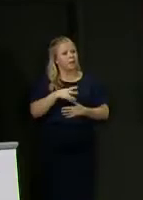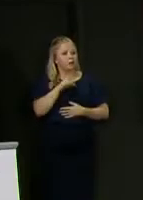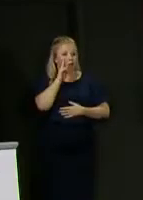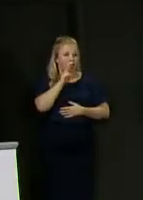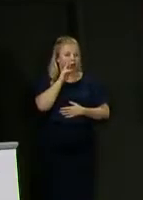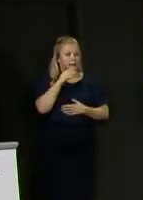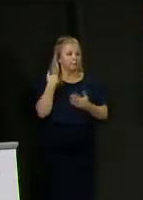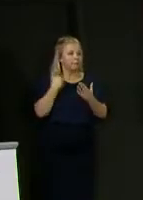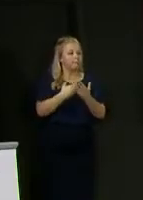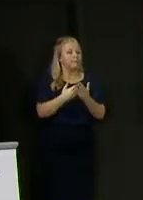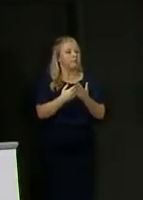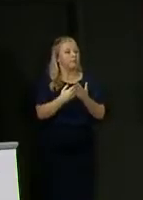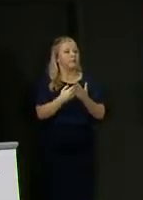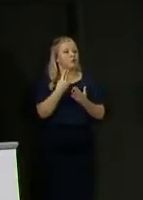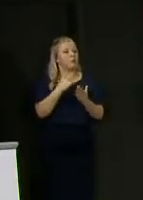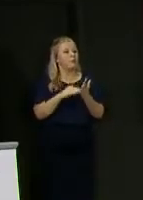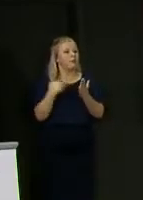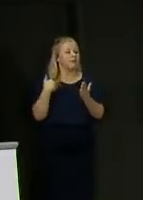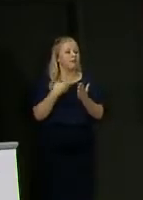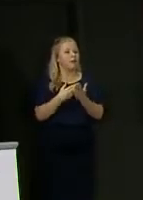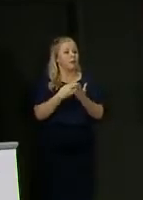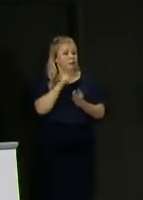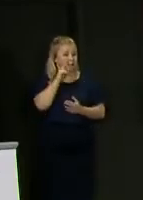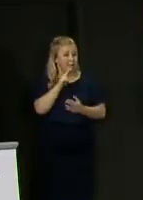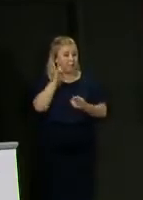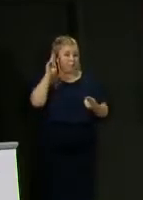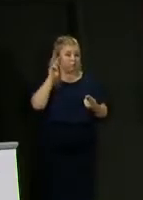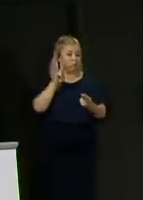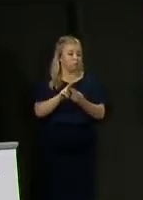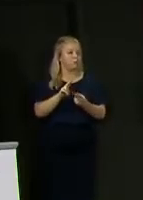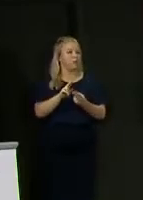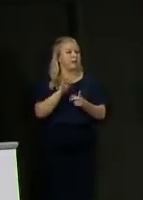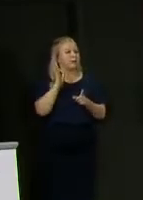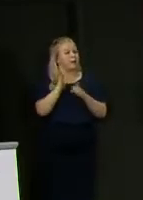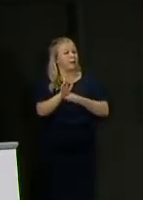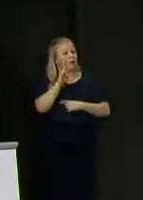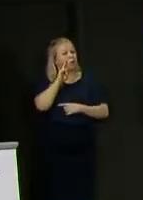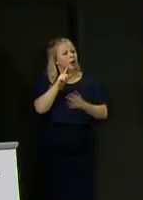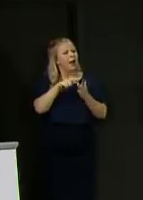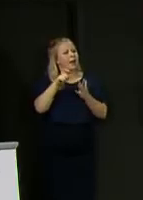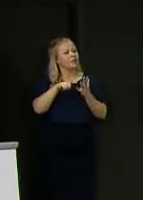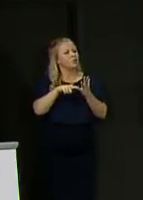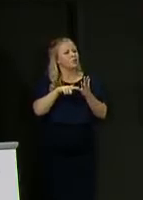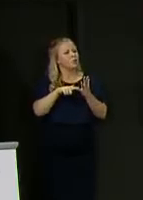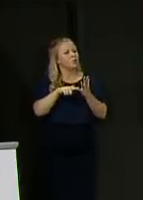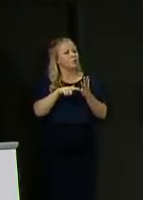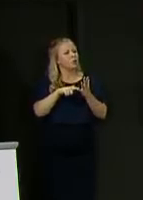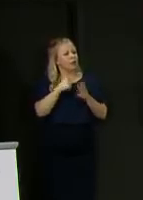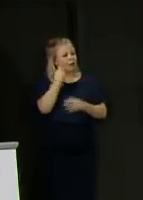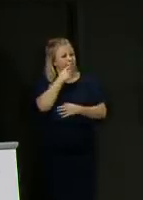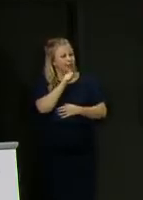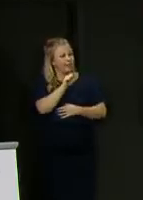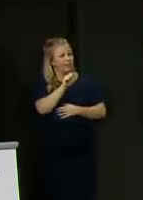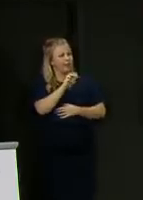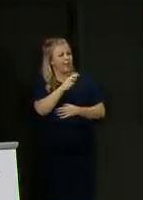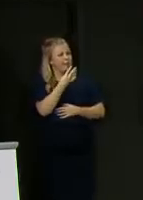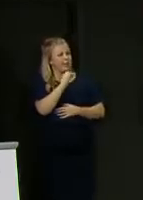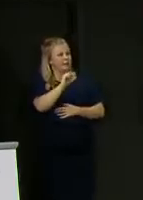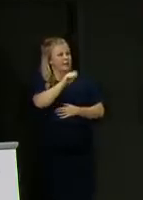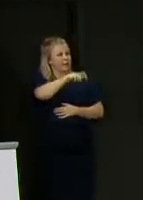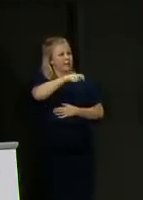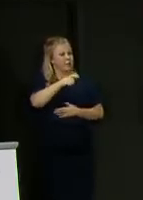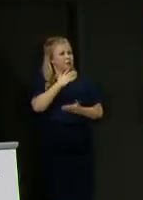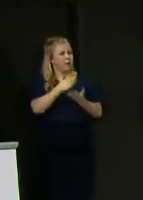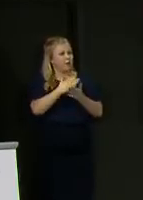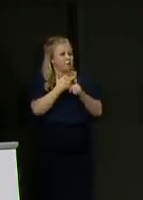months, we've seen further significant falls, particularly when I look at intensive care. I think it was 36 cases you mentioned, which is,